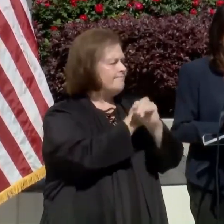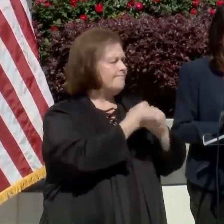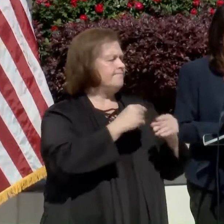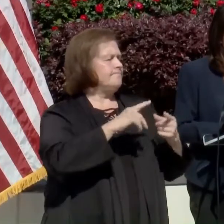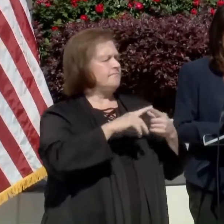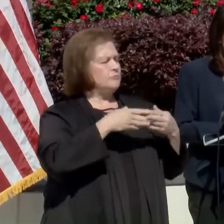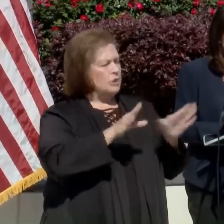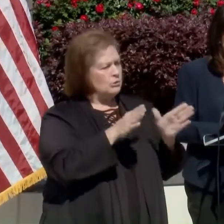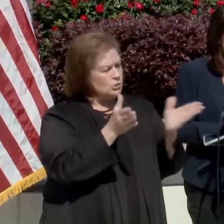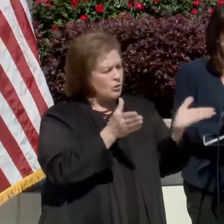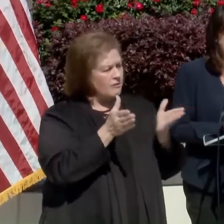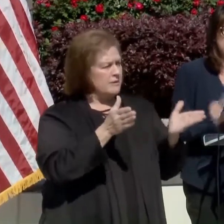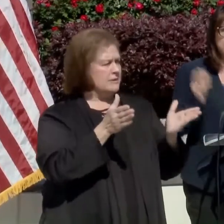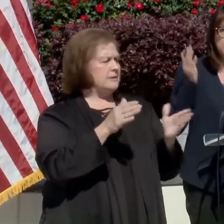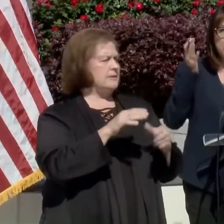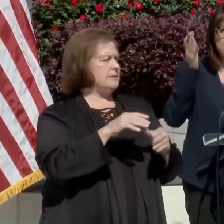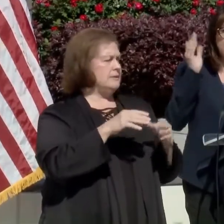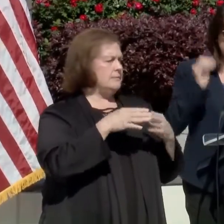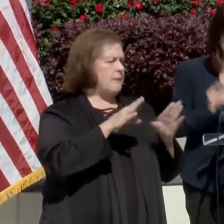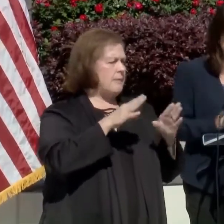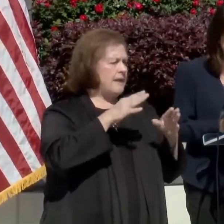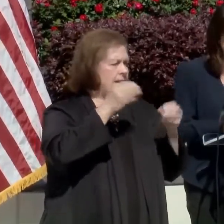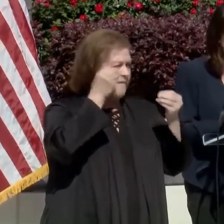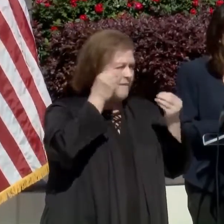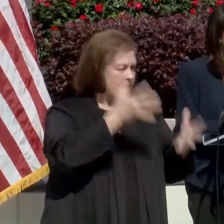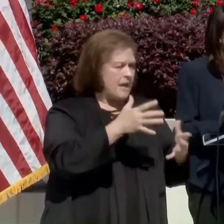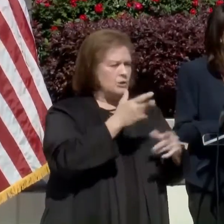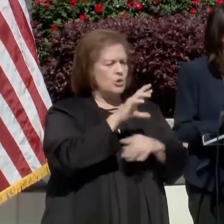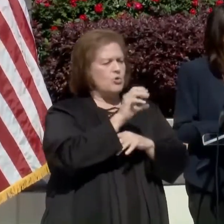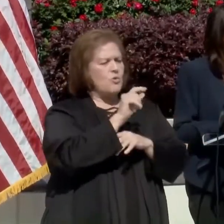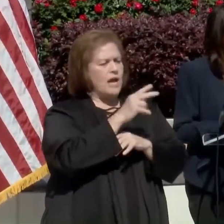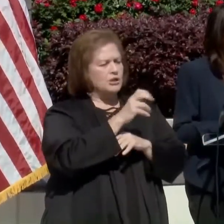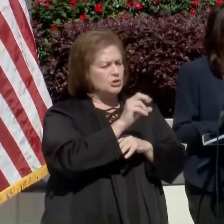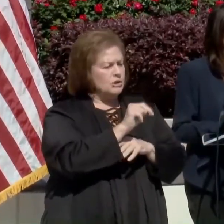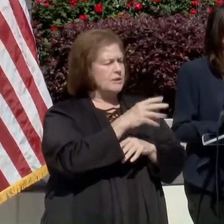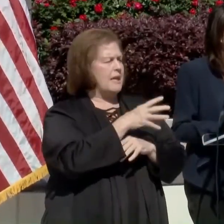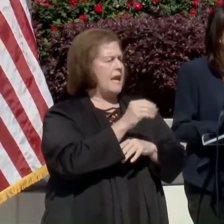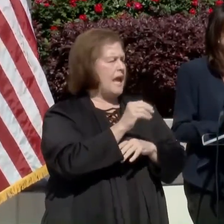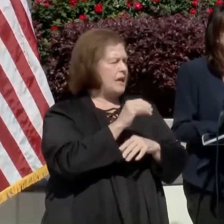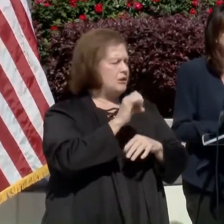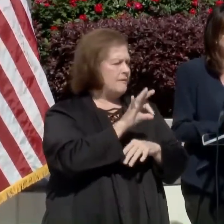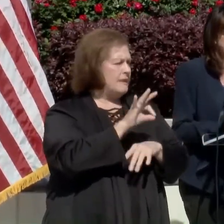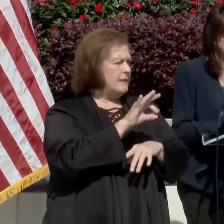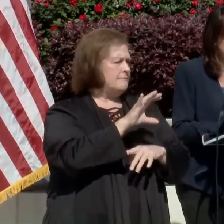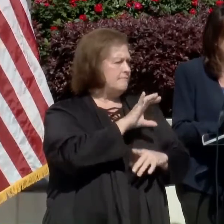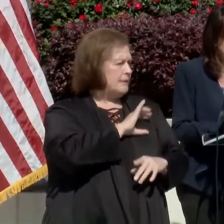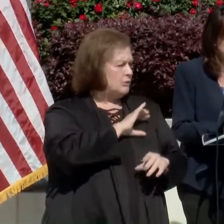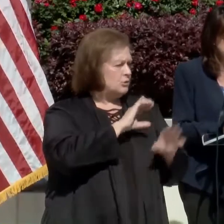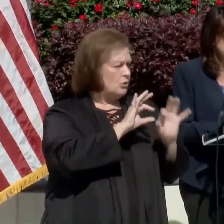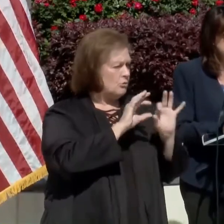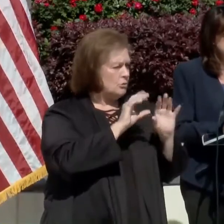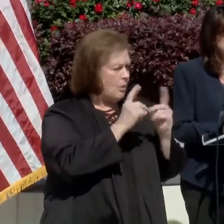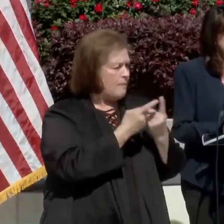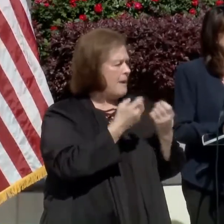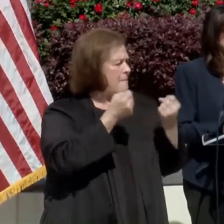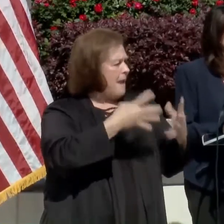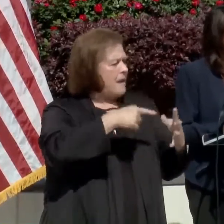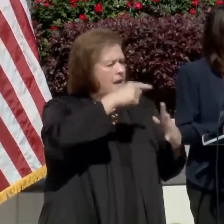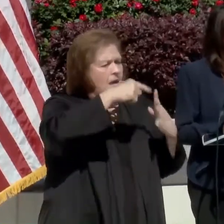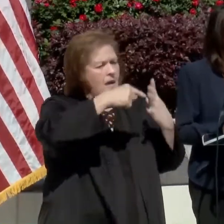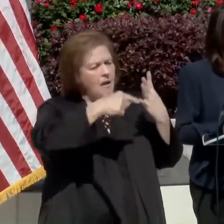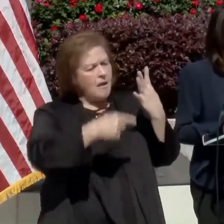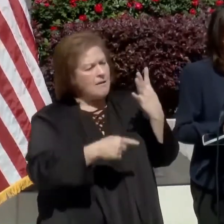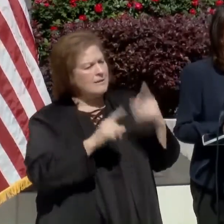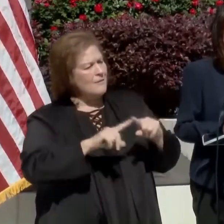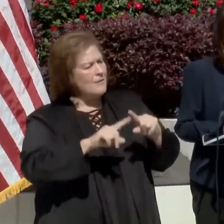sewer general services, citizens affairs, our public information office with Gretchen hurt here, as well as Jefferson Parish Sheriff's Office. Many departments are helping us stand